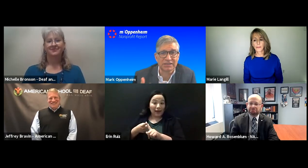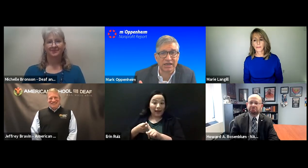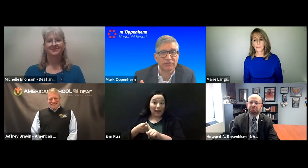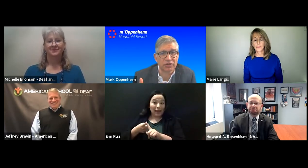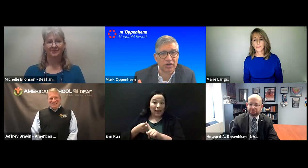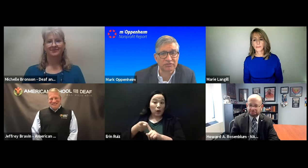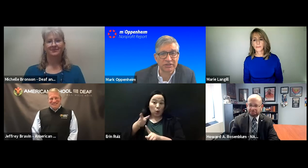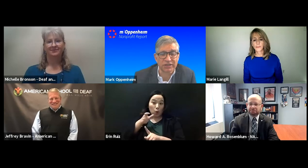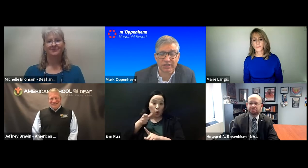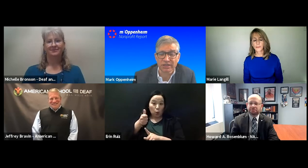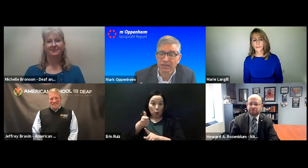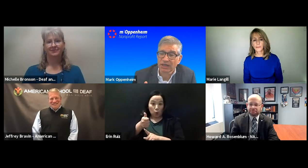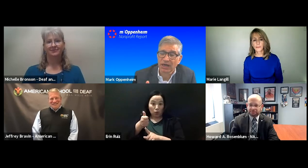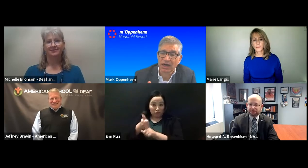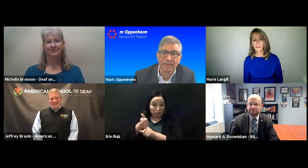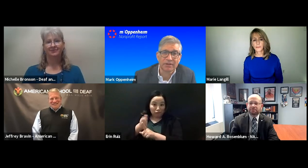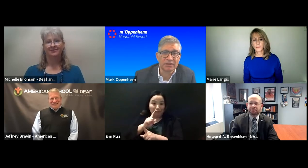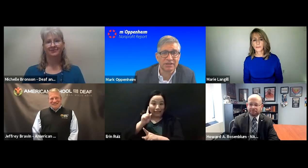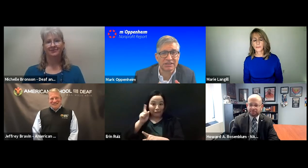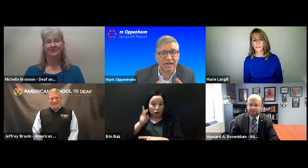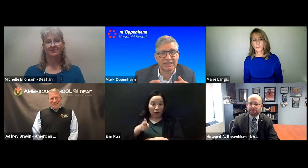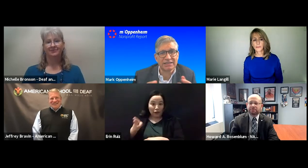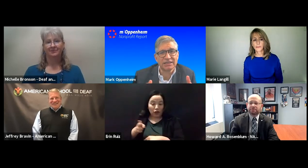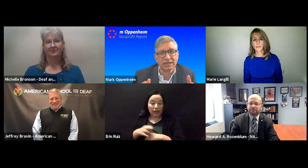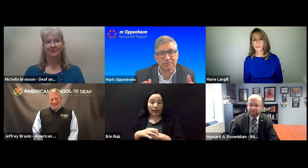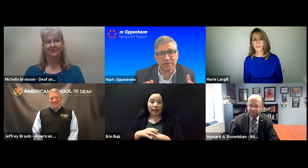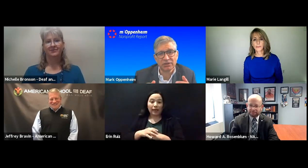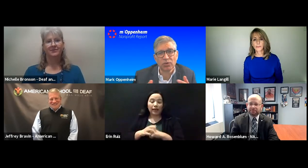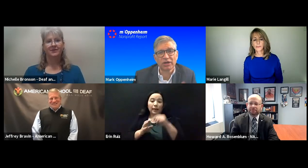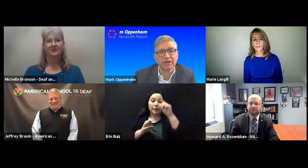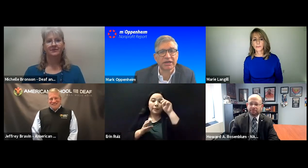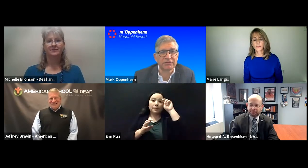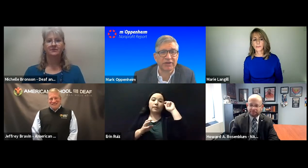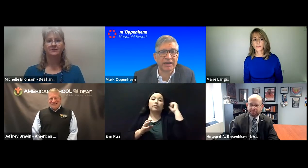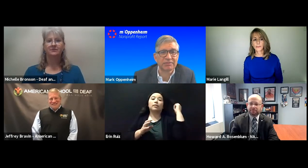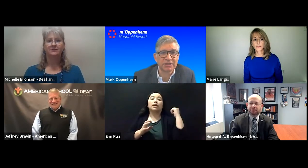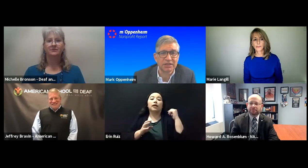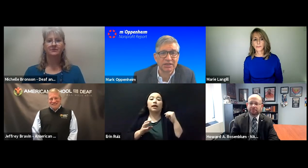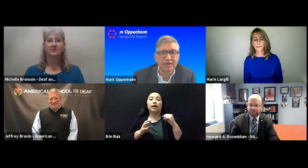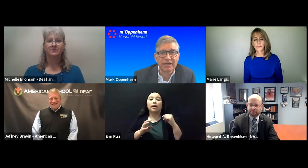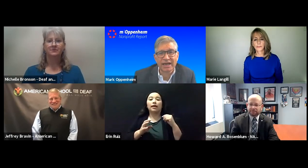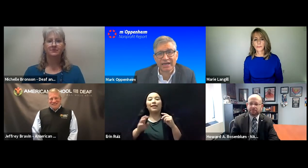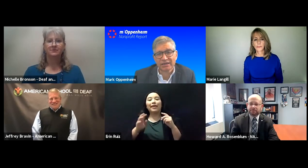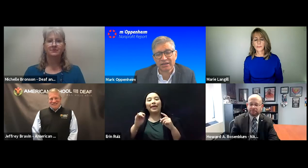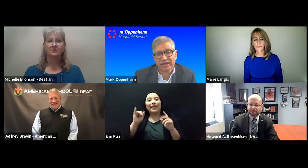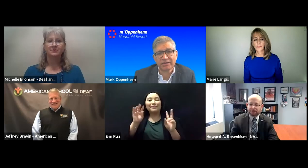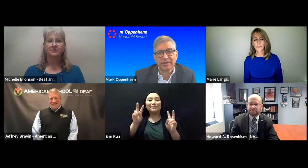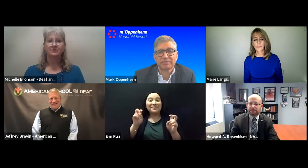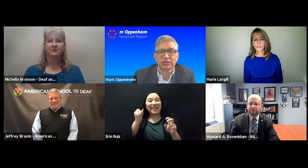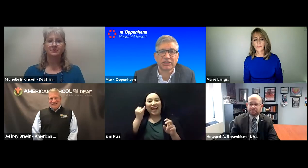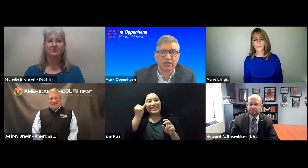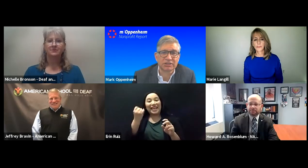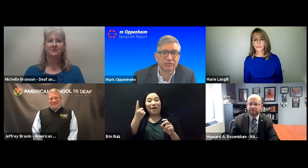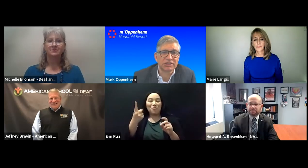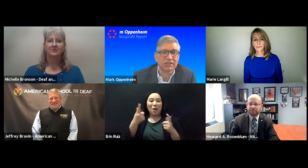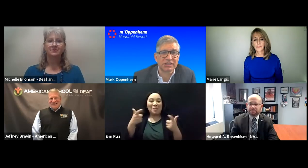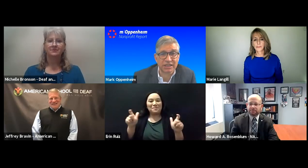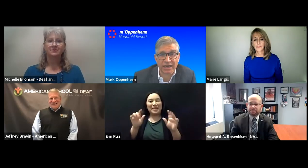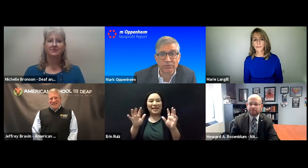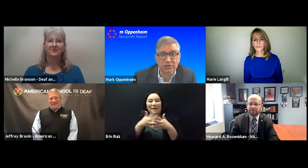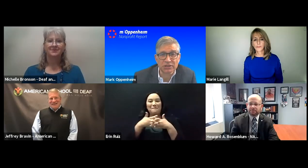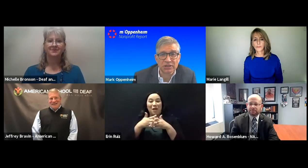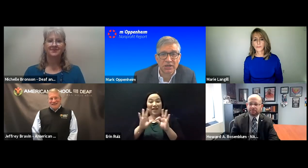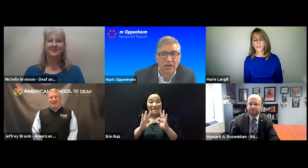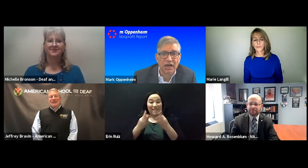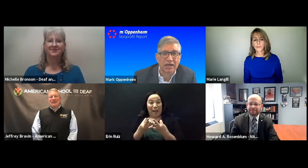is deaf or hard of hearing. This idea of being one American family and thinking about bridging our differences